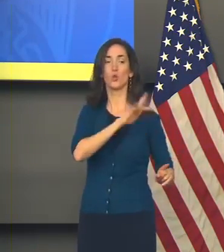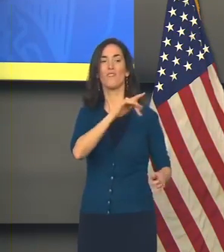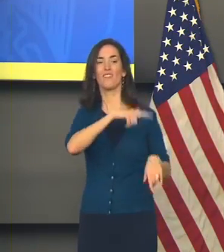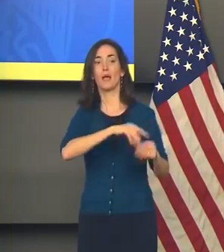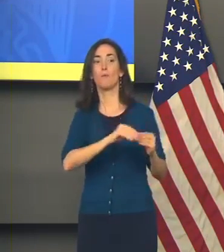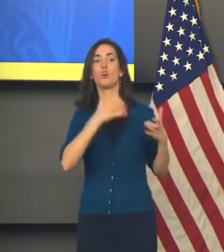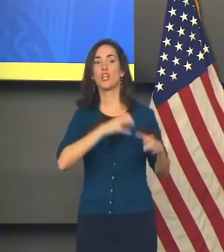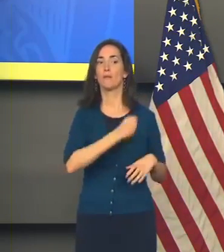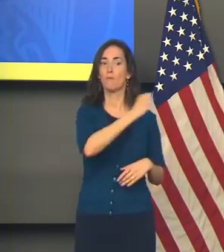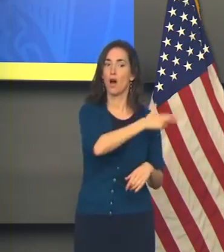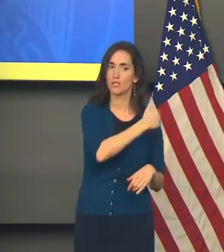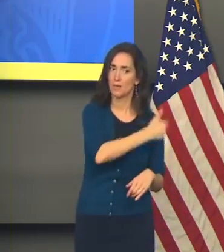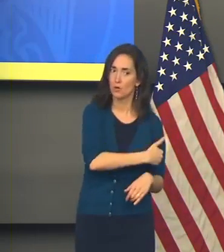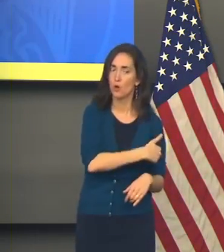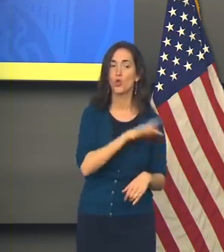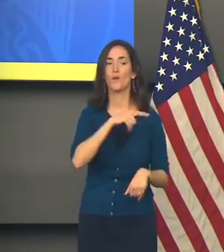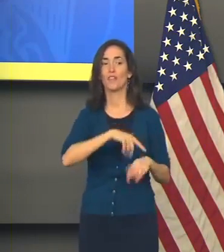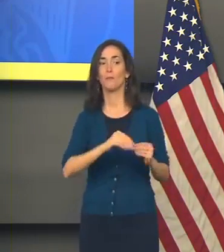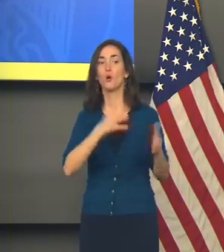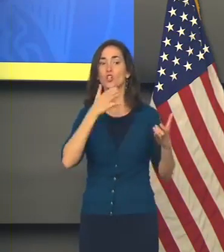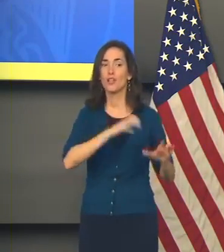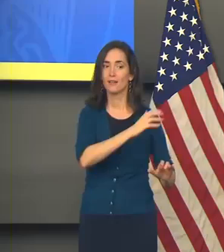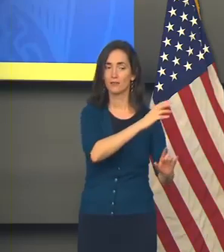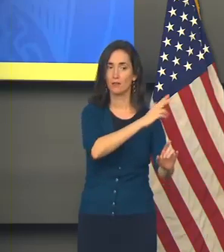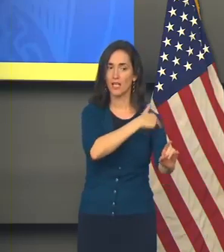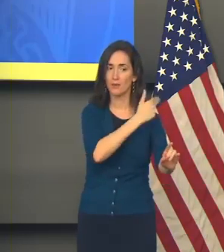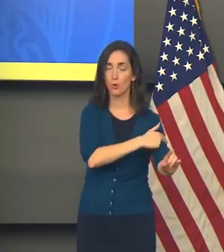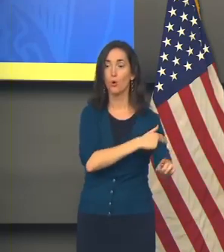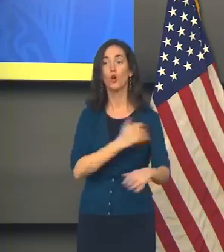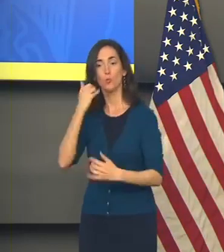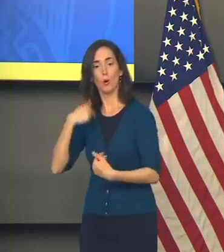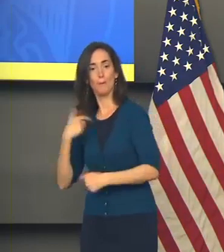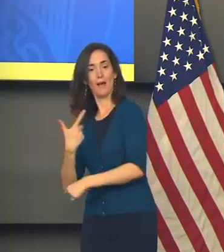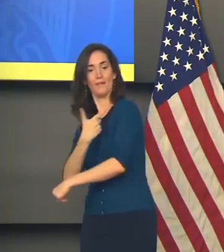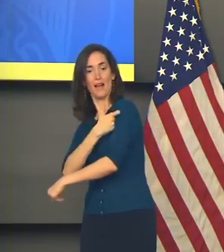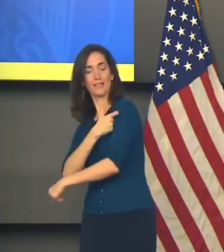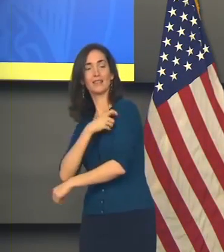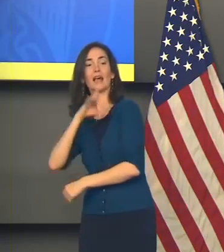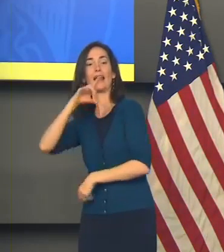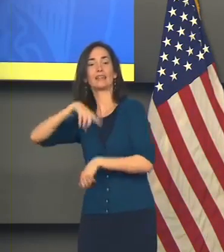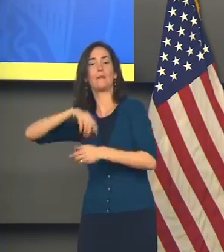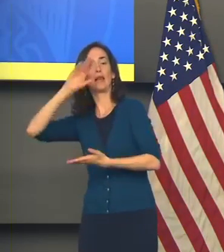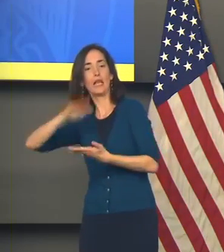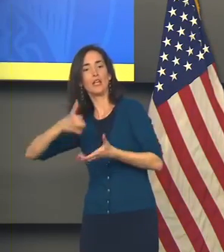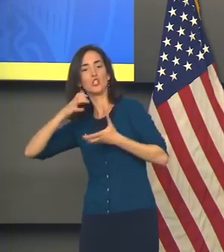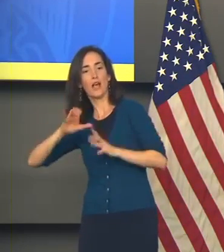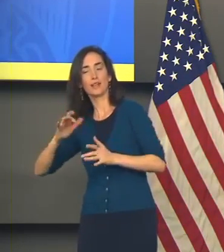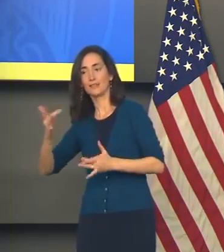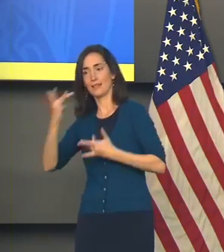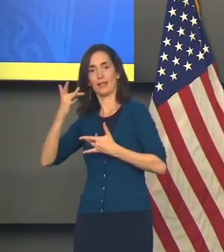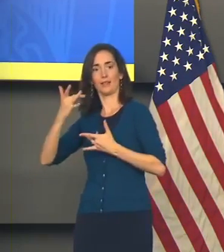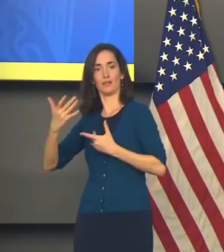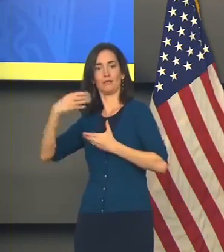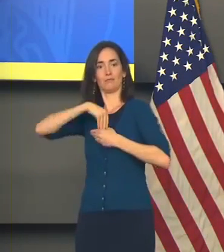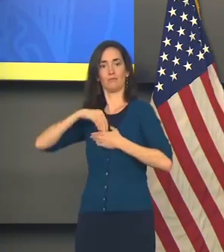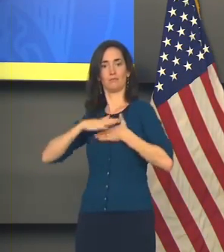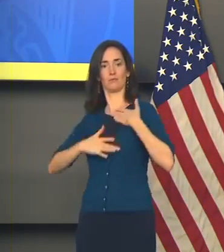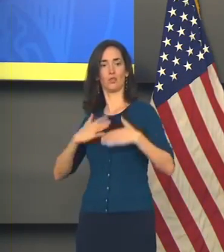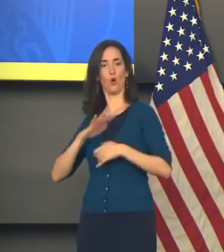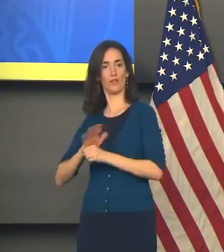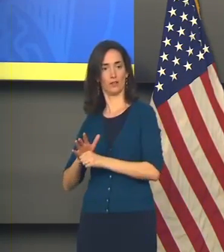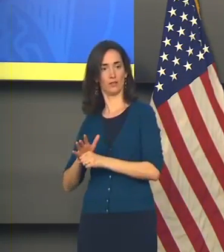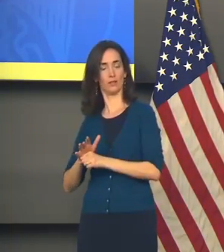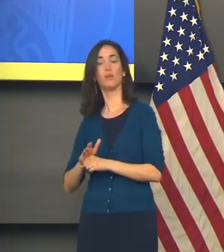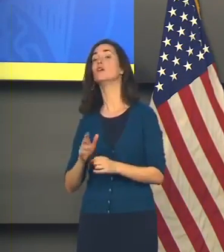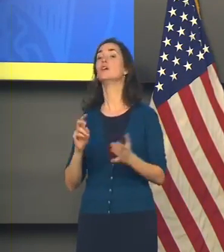die. You're eight times less likely to be infected to begin with. And so the efficacy of the vaccines is